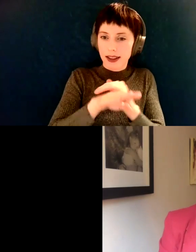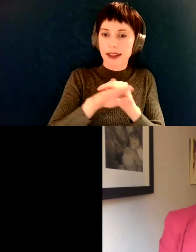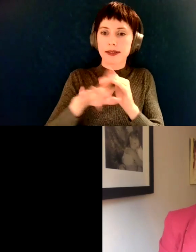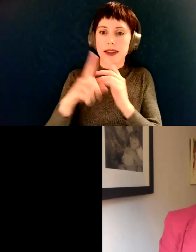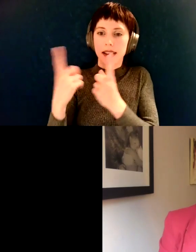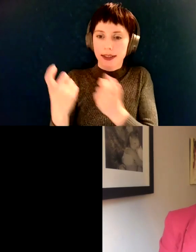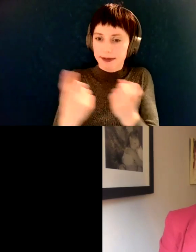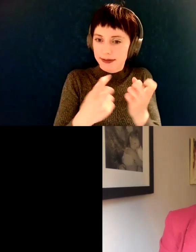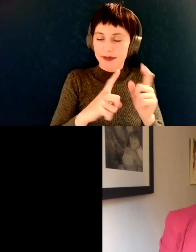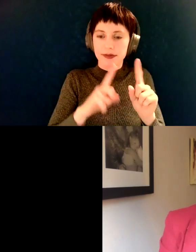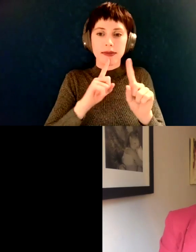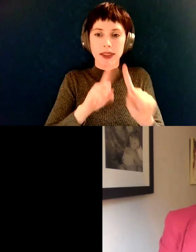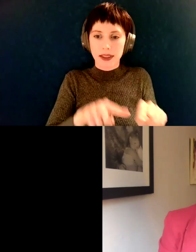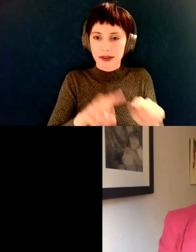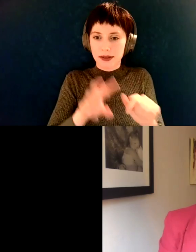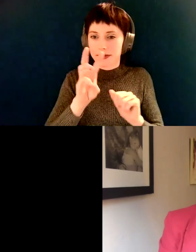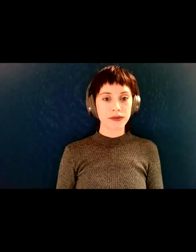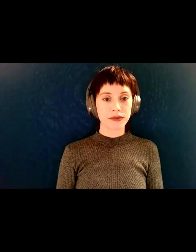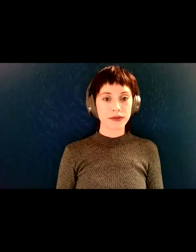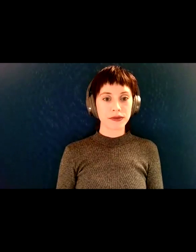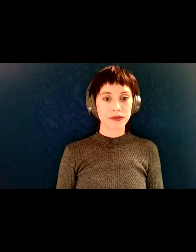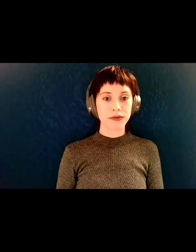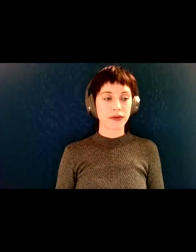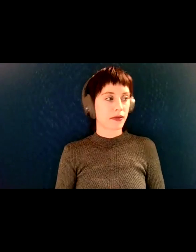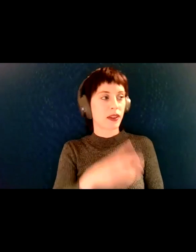the survey, but is there anything you want to leave us with?